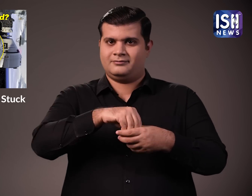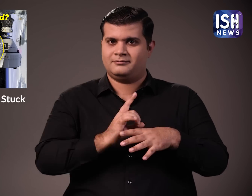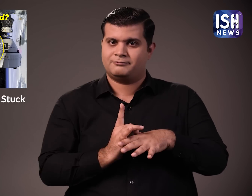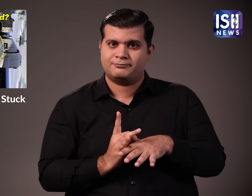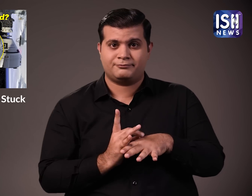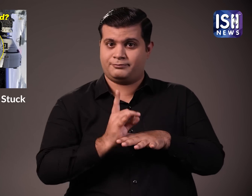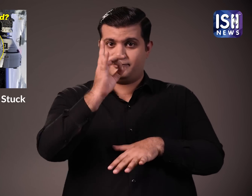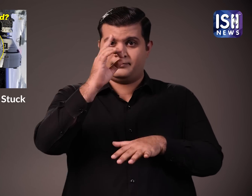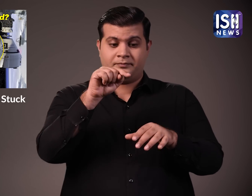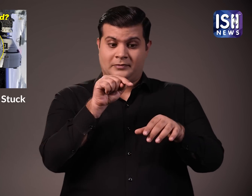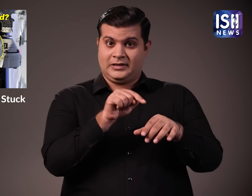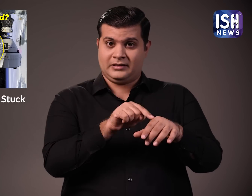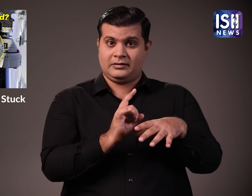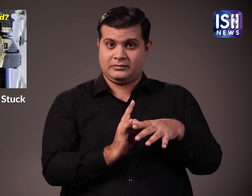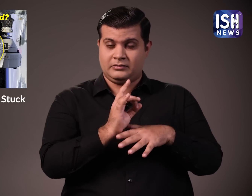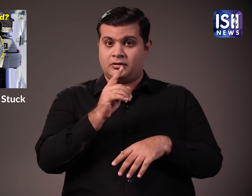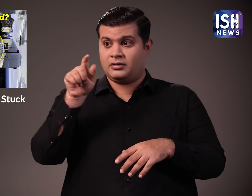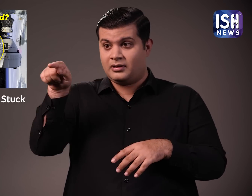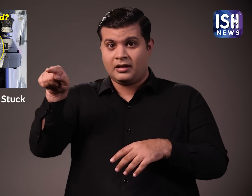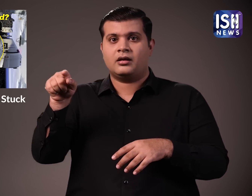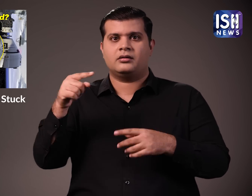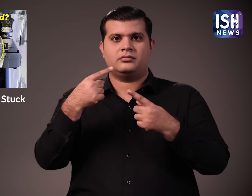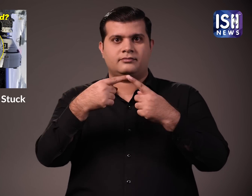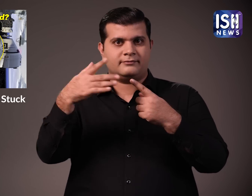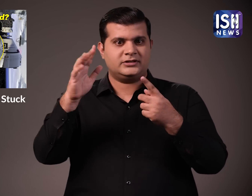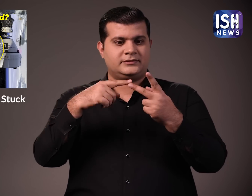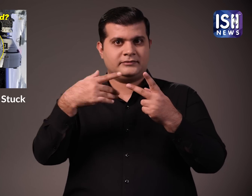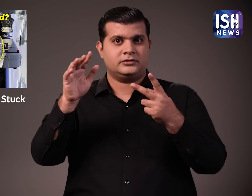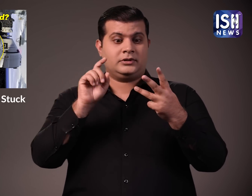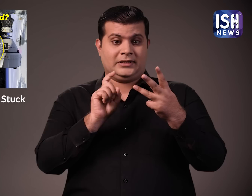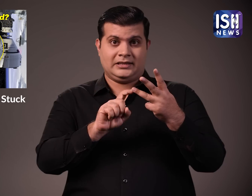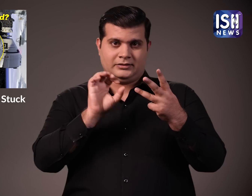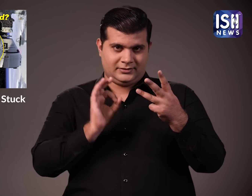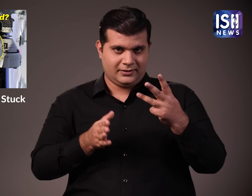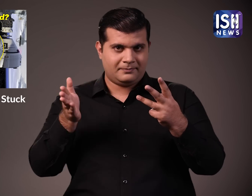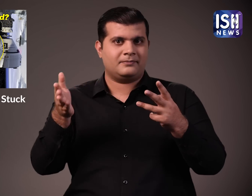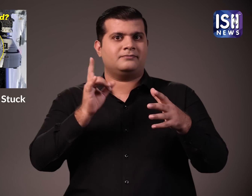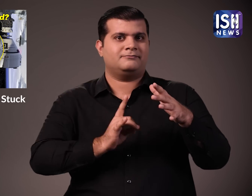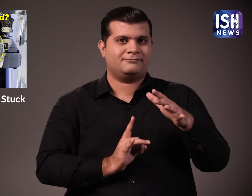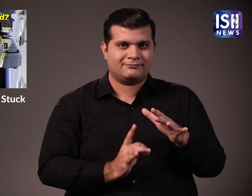Sunita Williams was involved in this space mission. This is a third space mission.